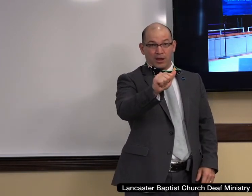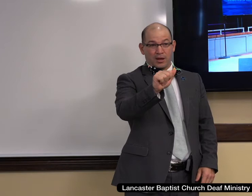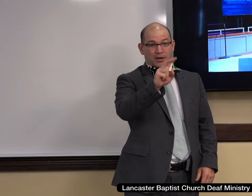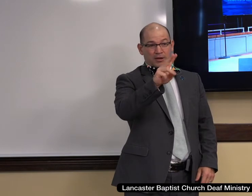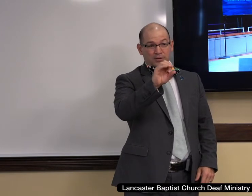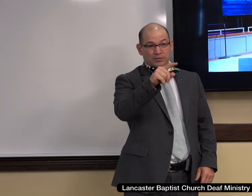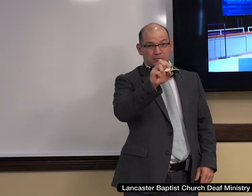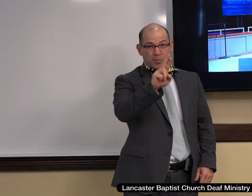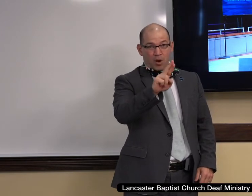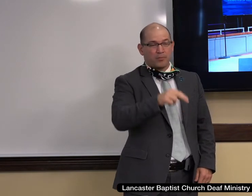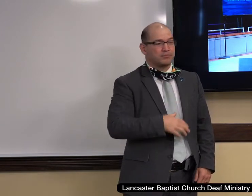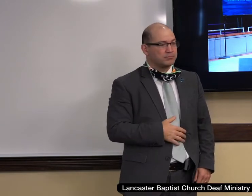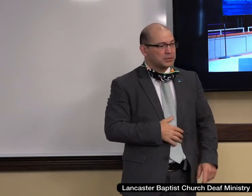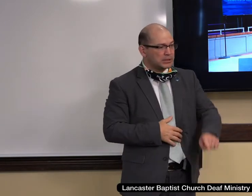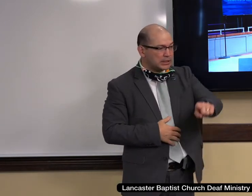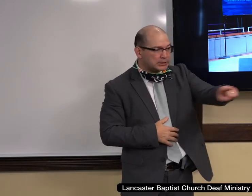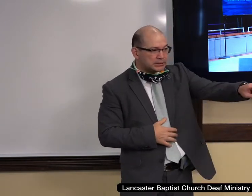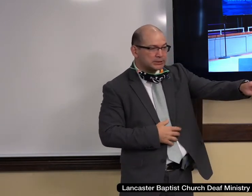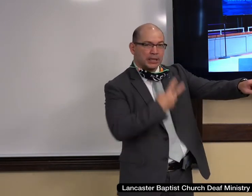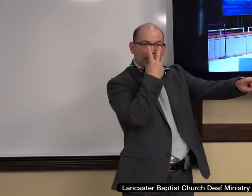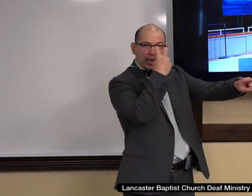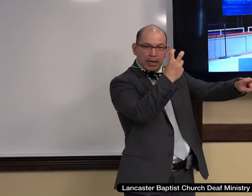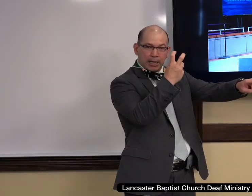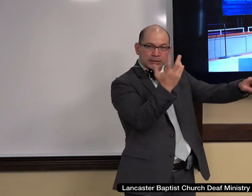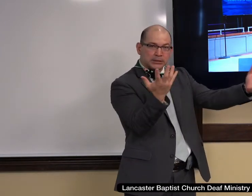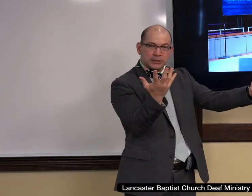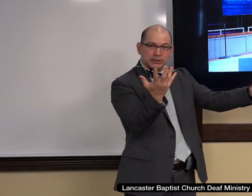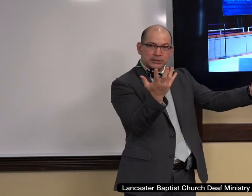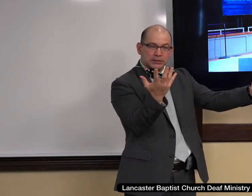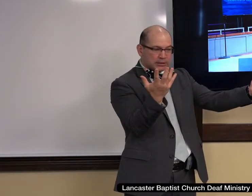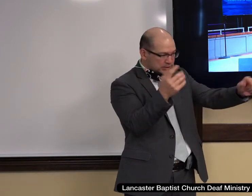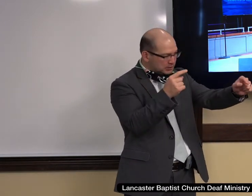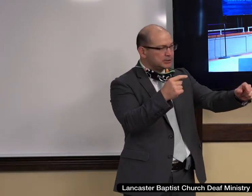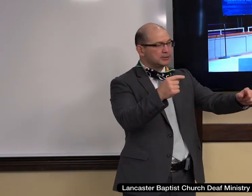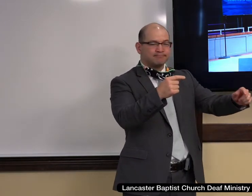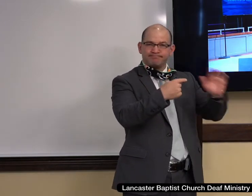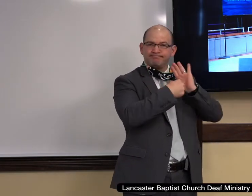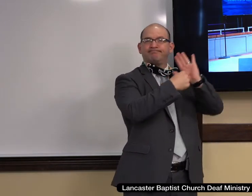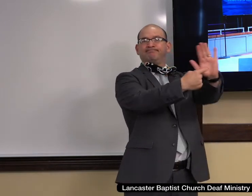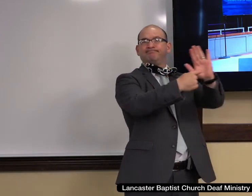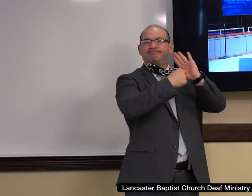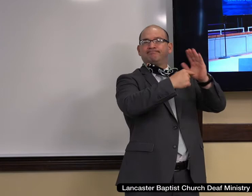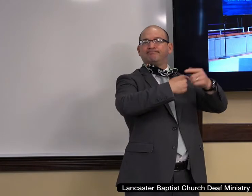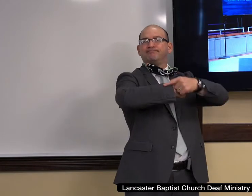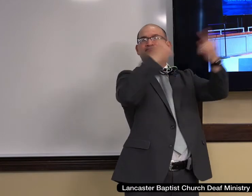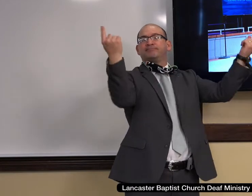She made her atheism publicly. Belief in God, she said, belongs to an outdated worldview.